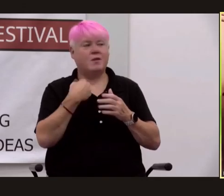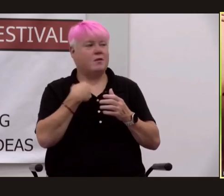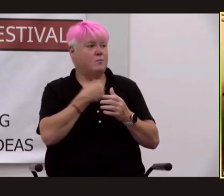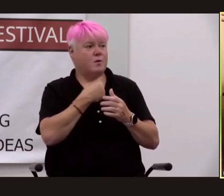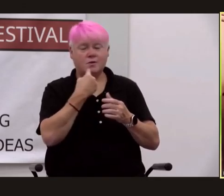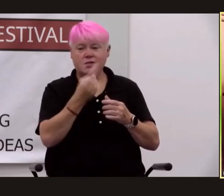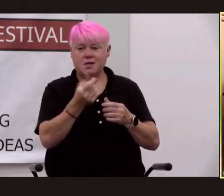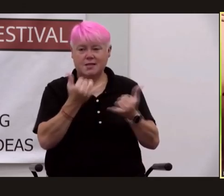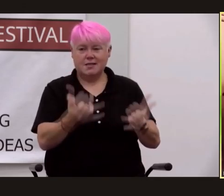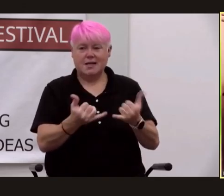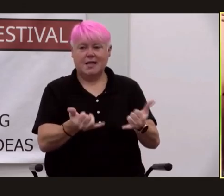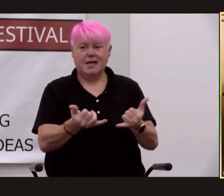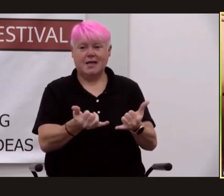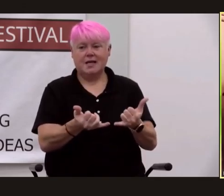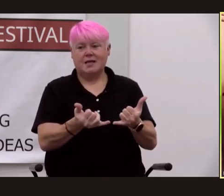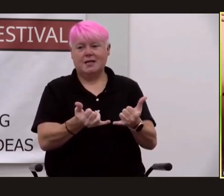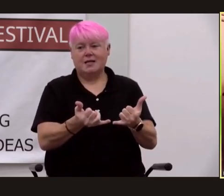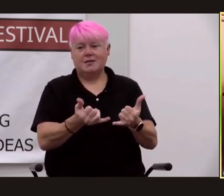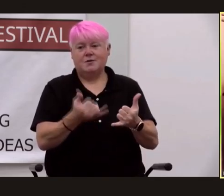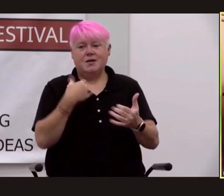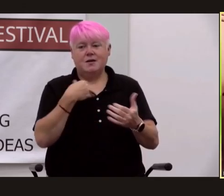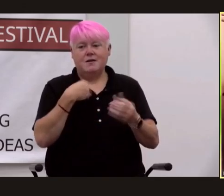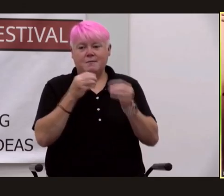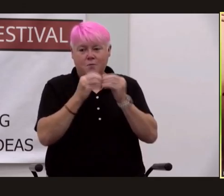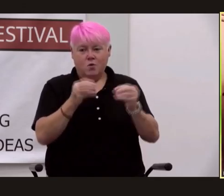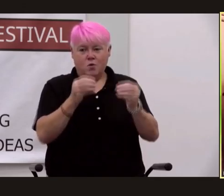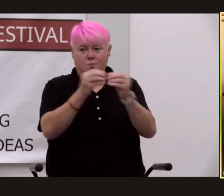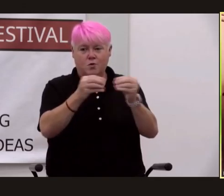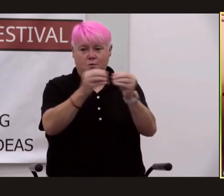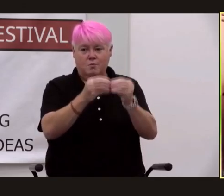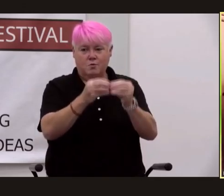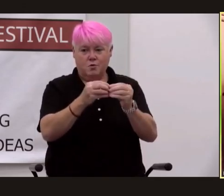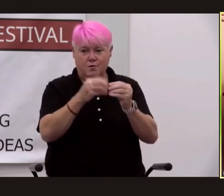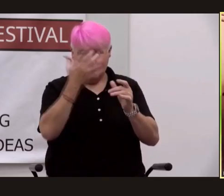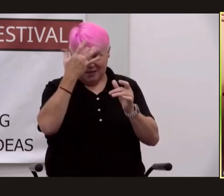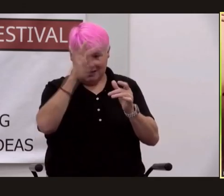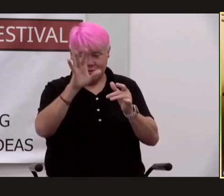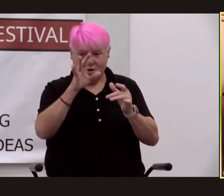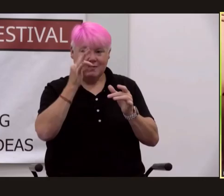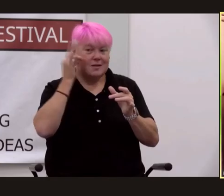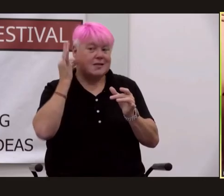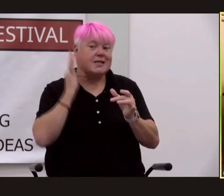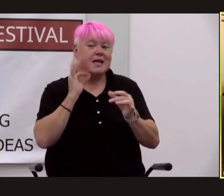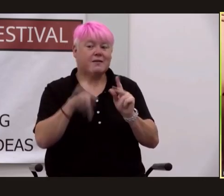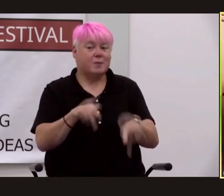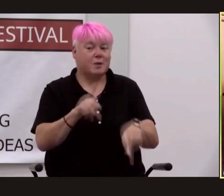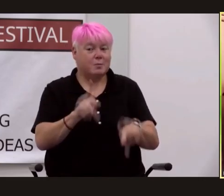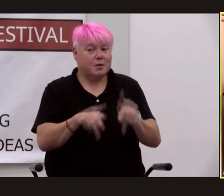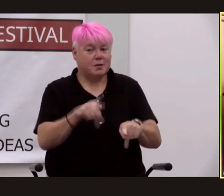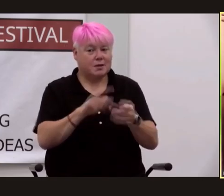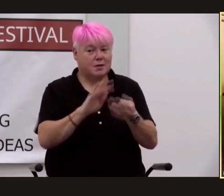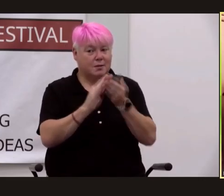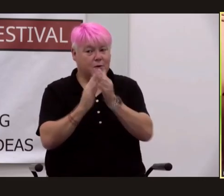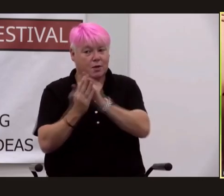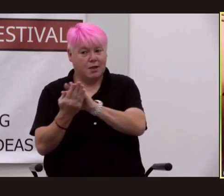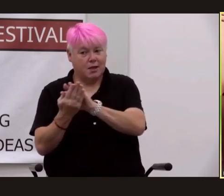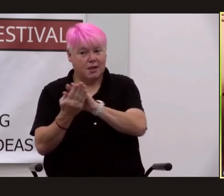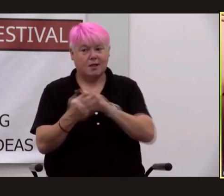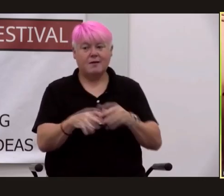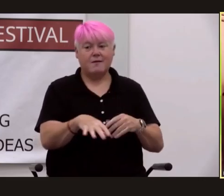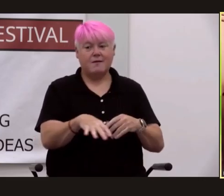as we deal more and more with the the wisdom of our indigenous uh community of finding